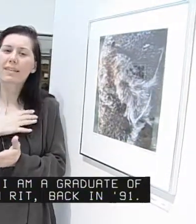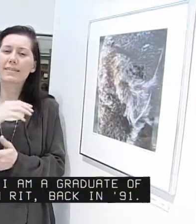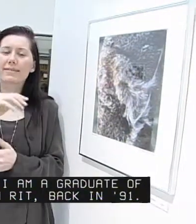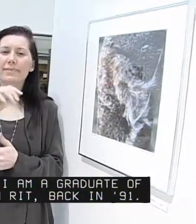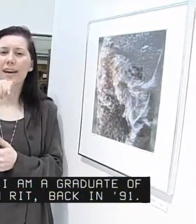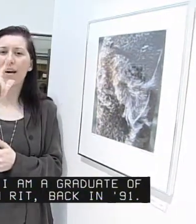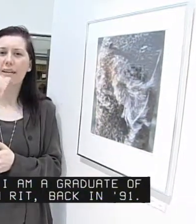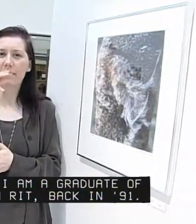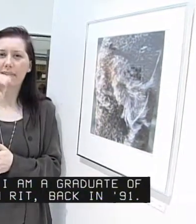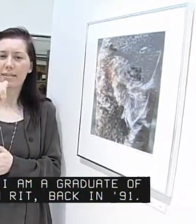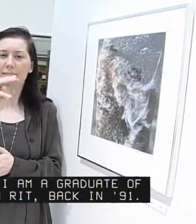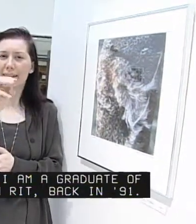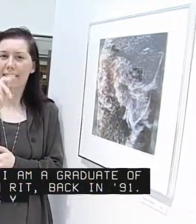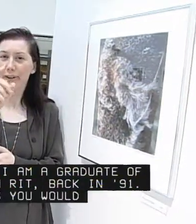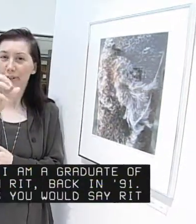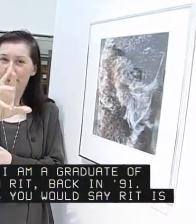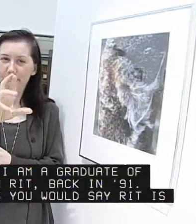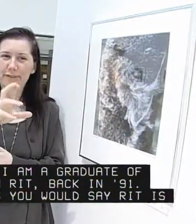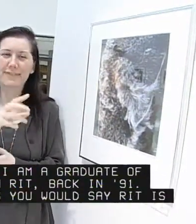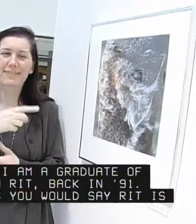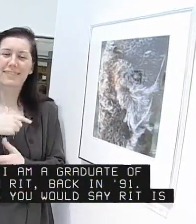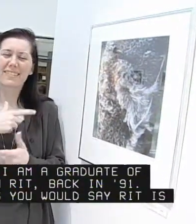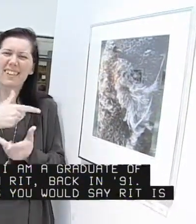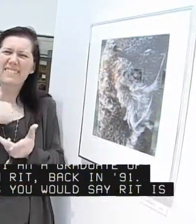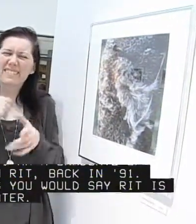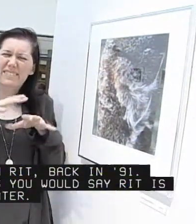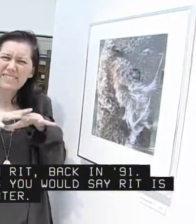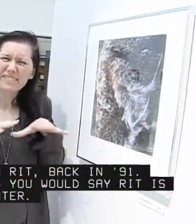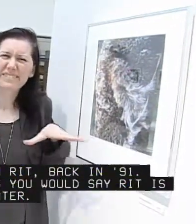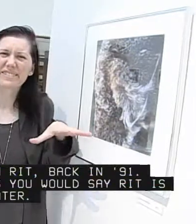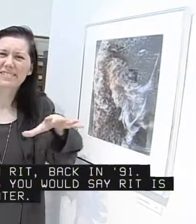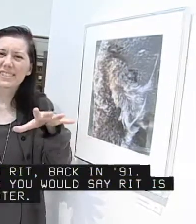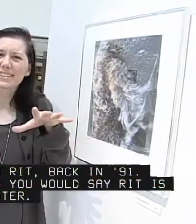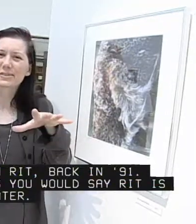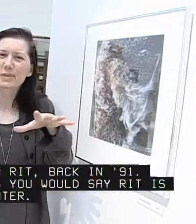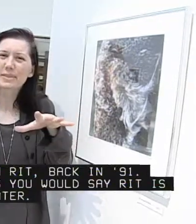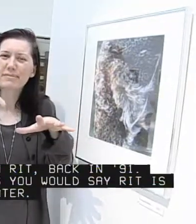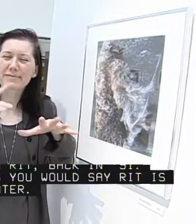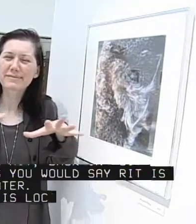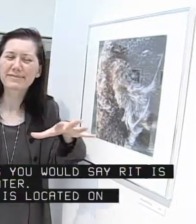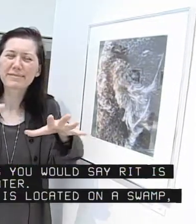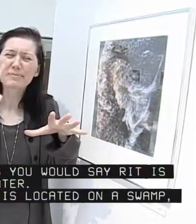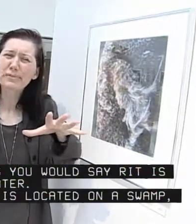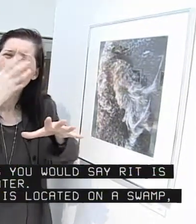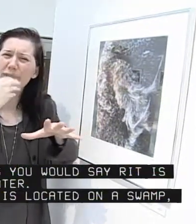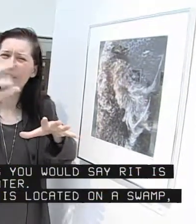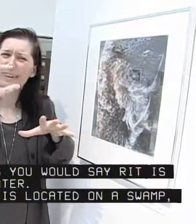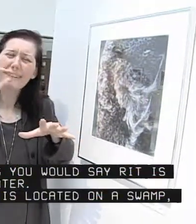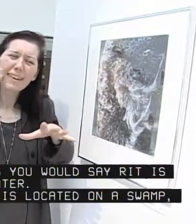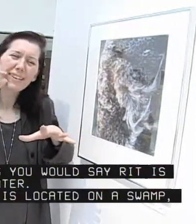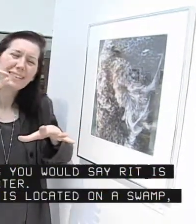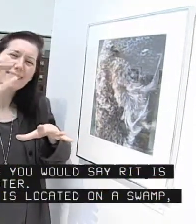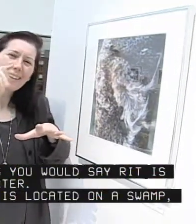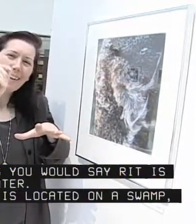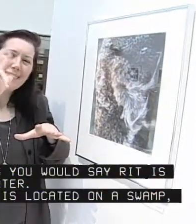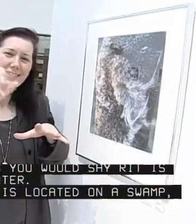So I guess you would say RIT is my alma mater. Well, RIT is located on a swamp. And there's all these beautiful